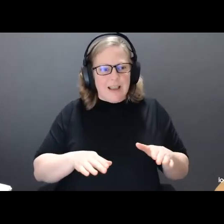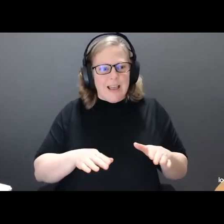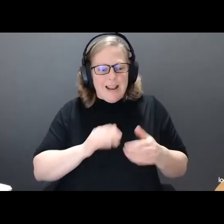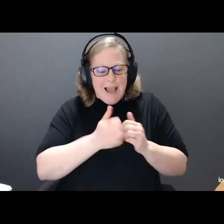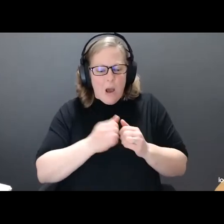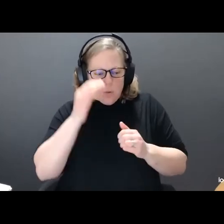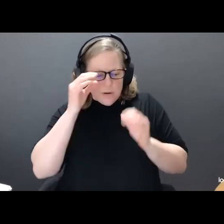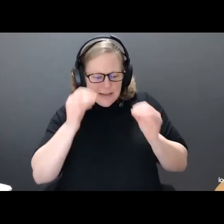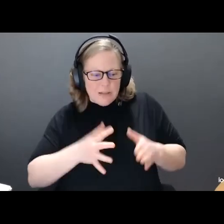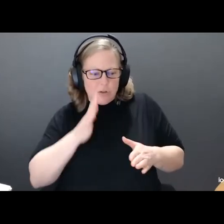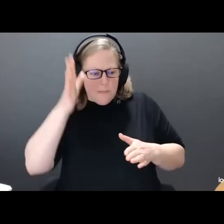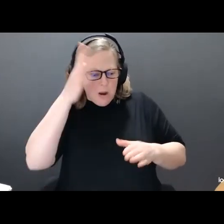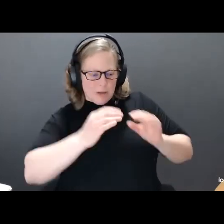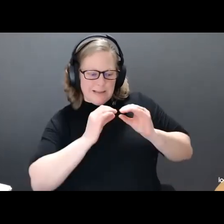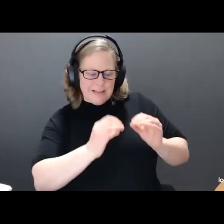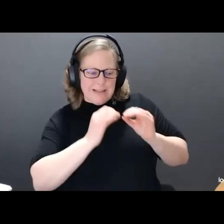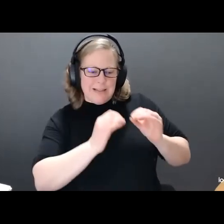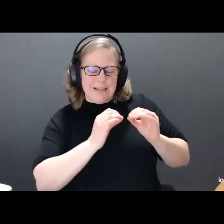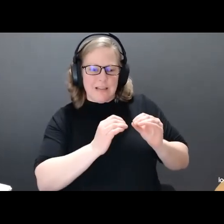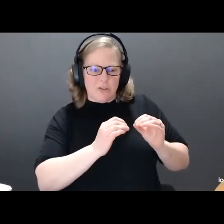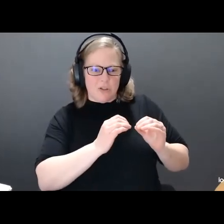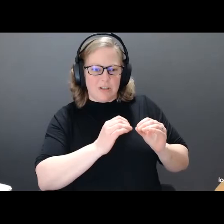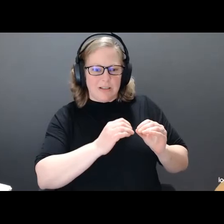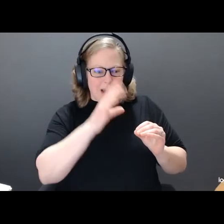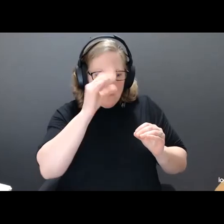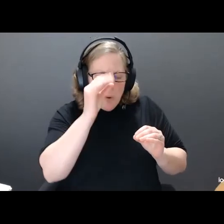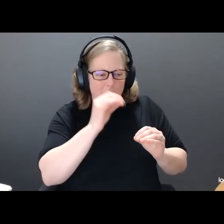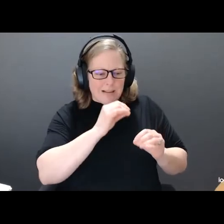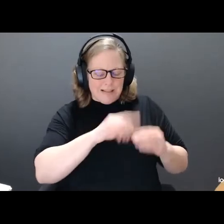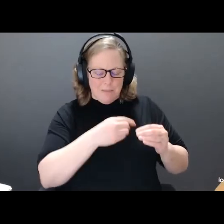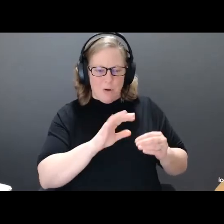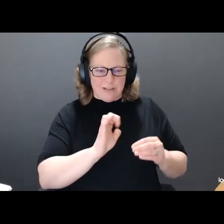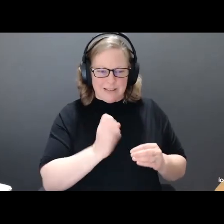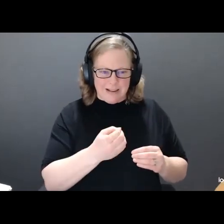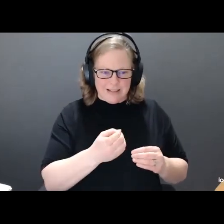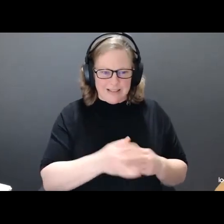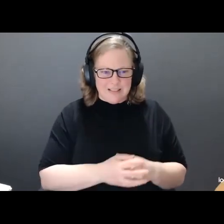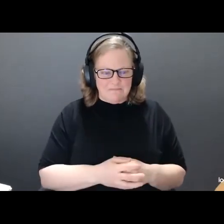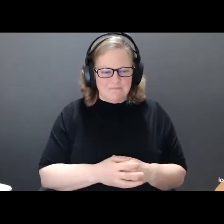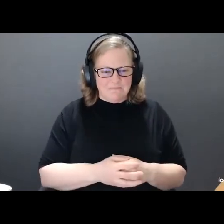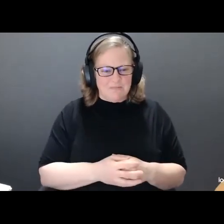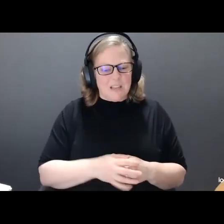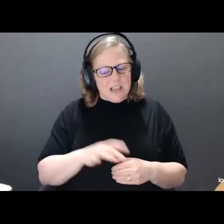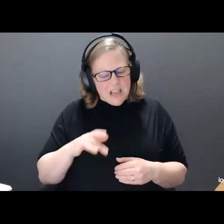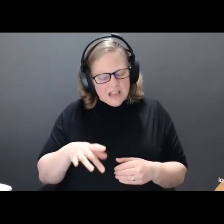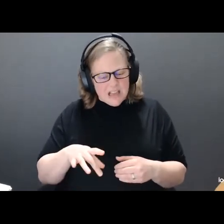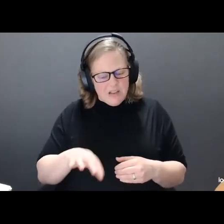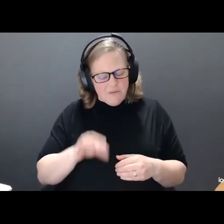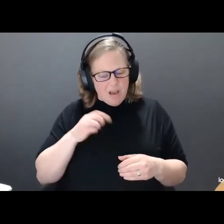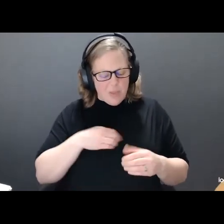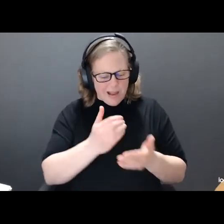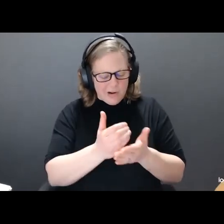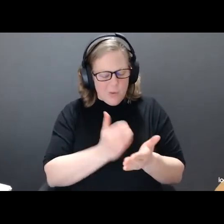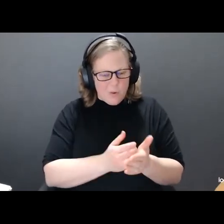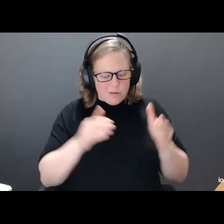I found this class very informative about certain issues, mobility, disability, and pain specifically. But there was almost no